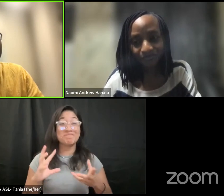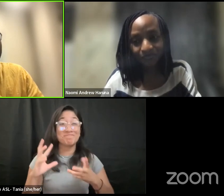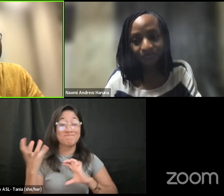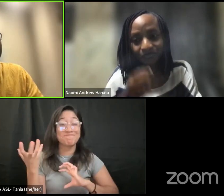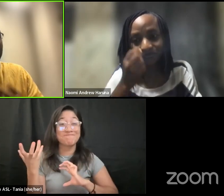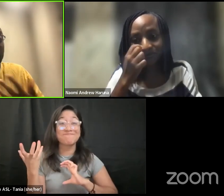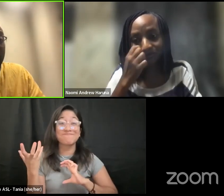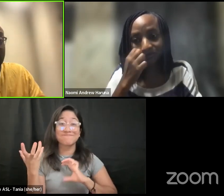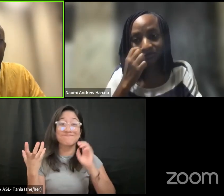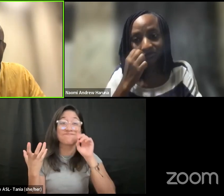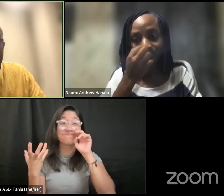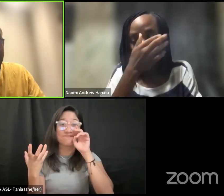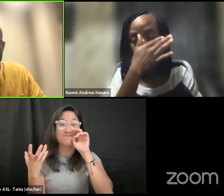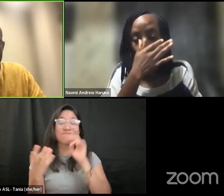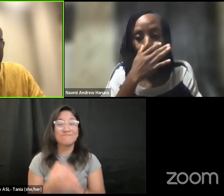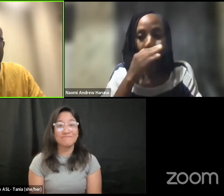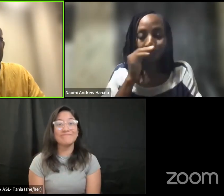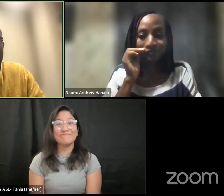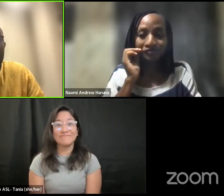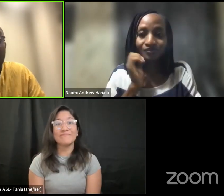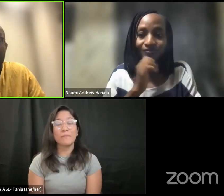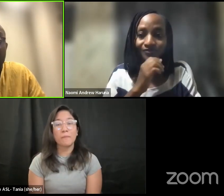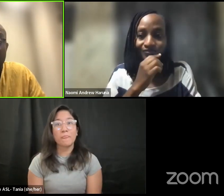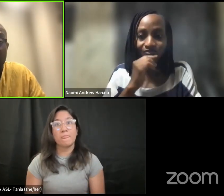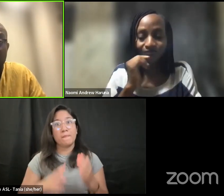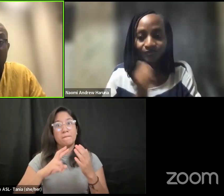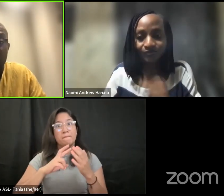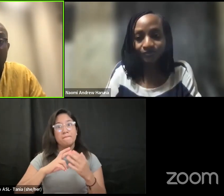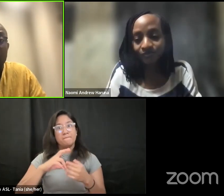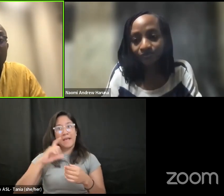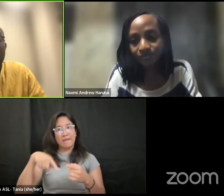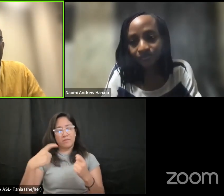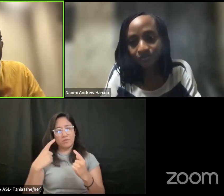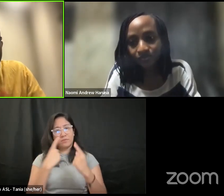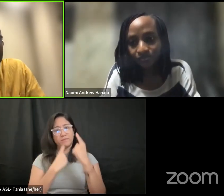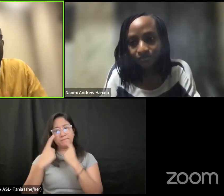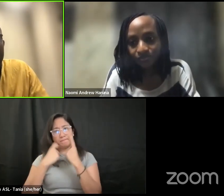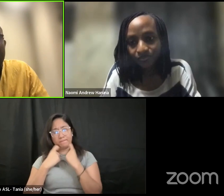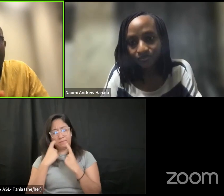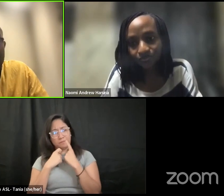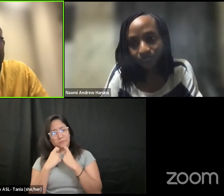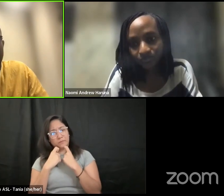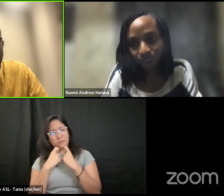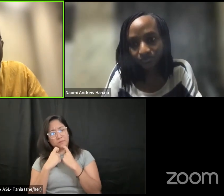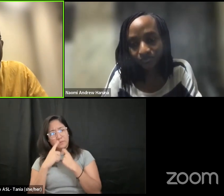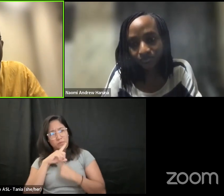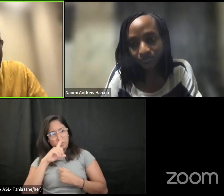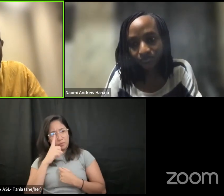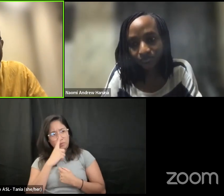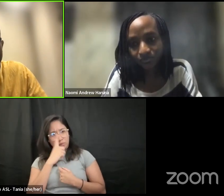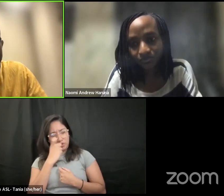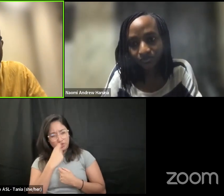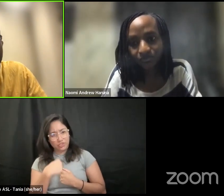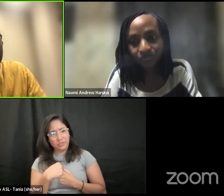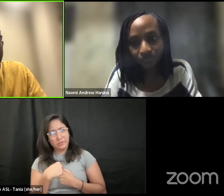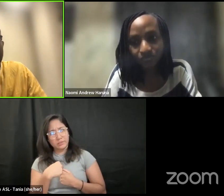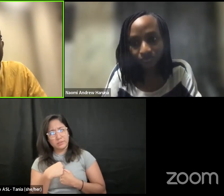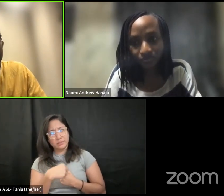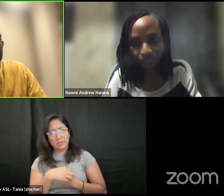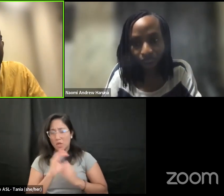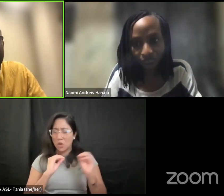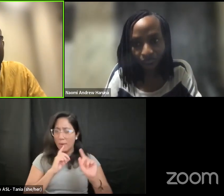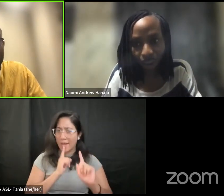and and we need to ask ourselves questions we may not have answers to them but hopefully by asking ourselves those questions